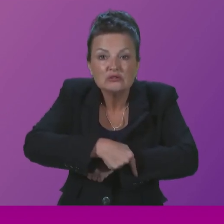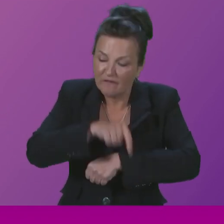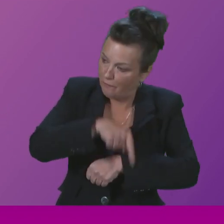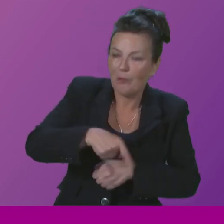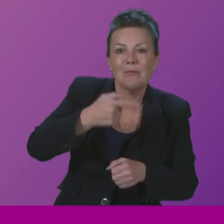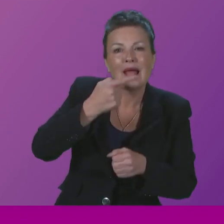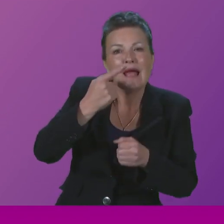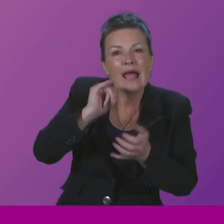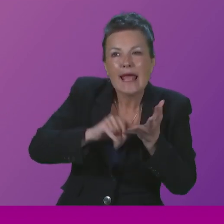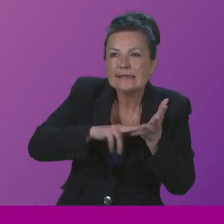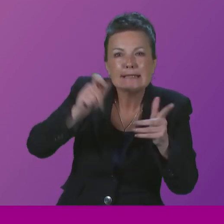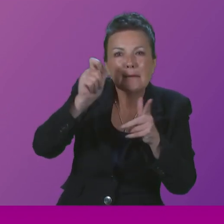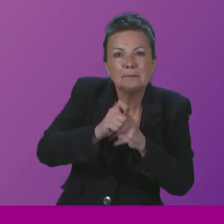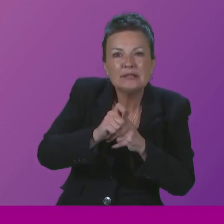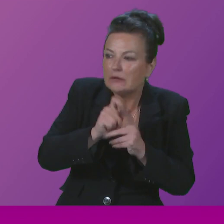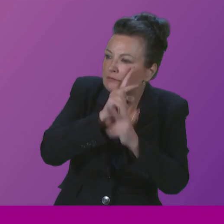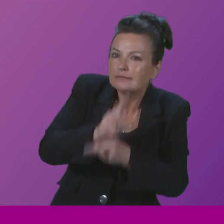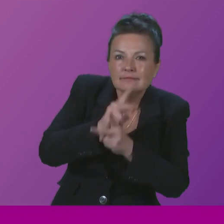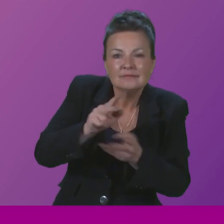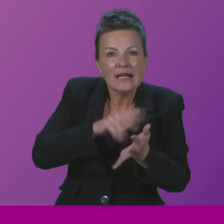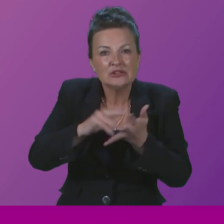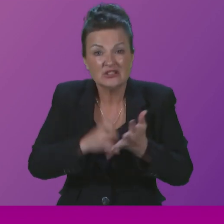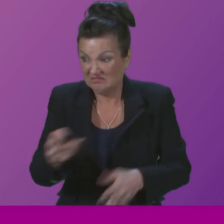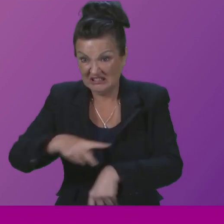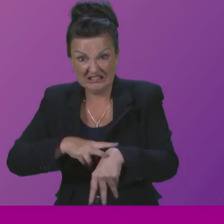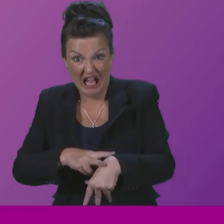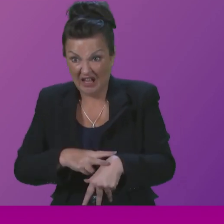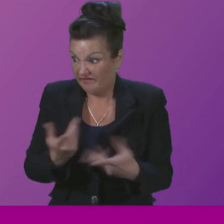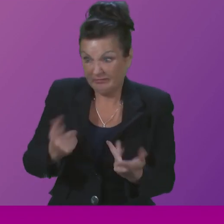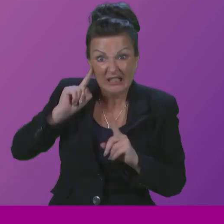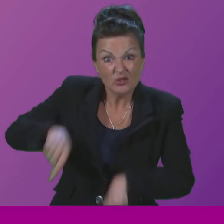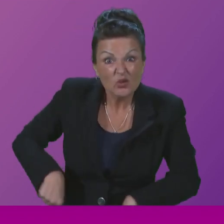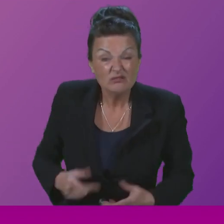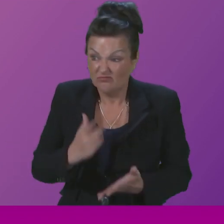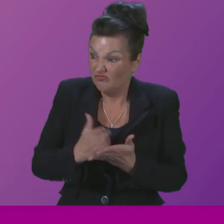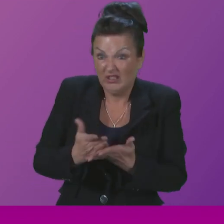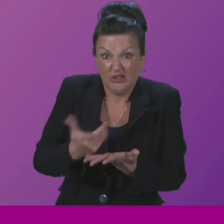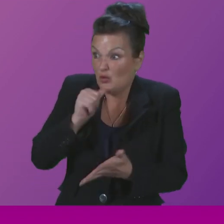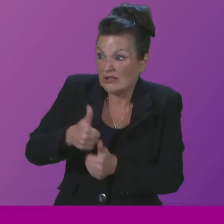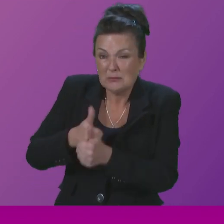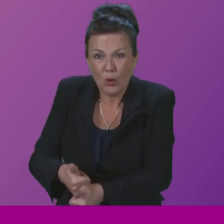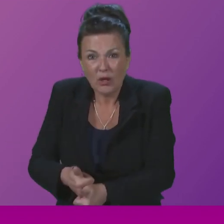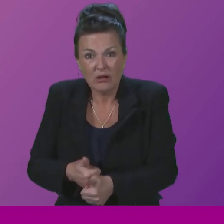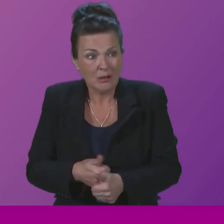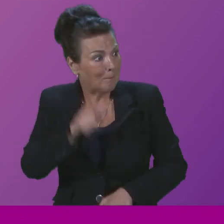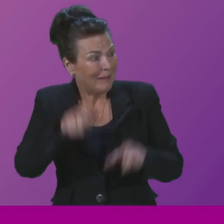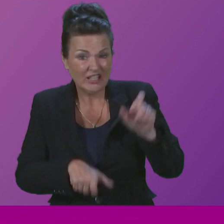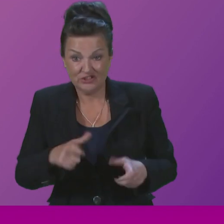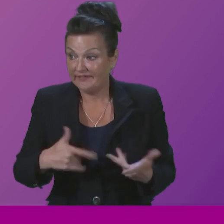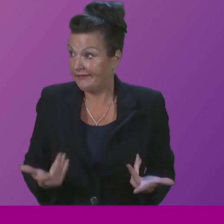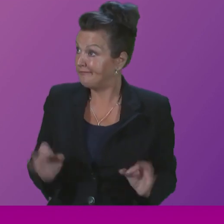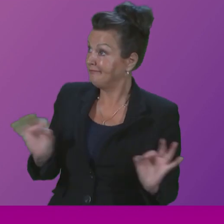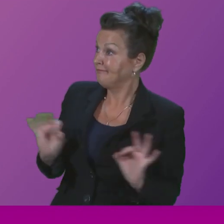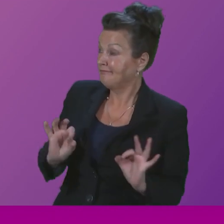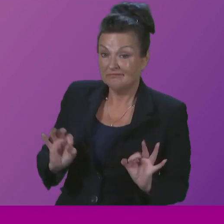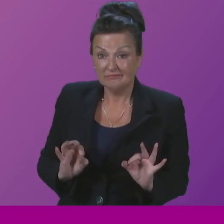are being failed. Patients are being let down. Lives are being lost. How many more families have